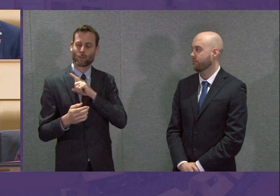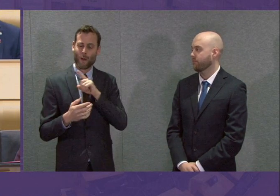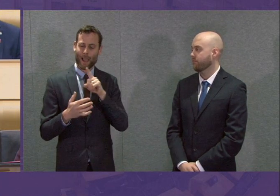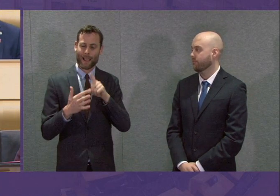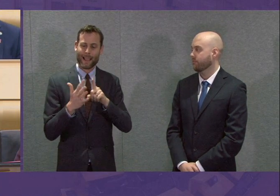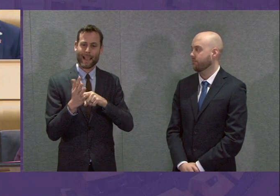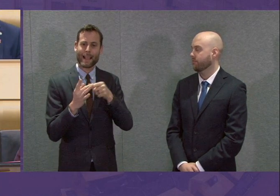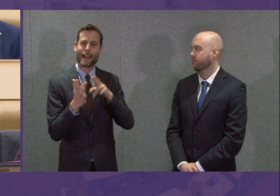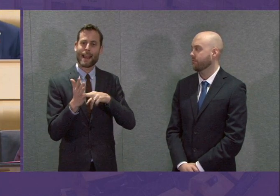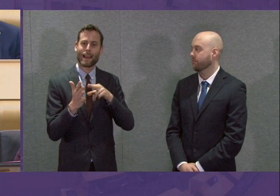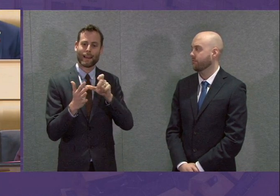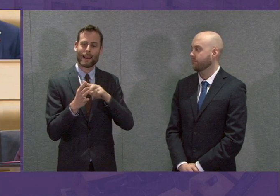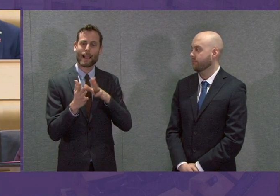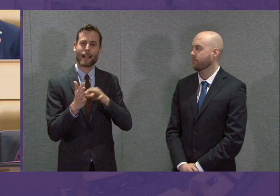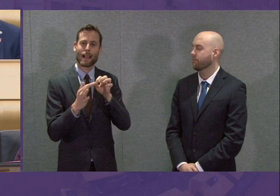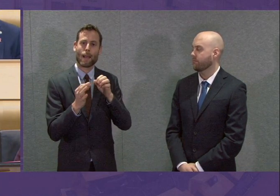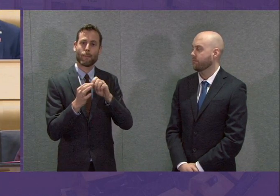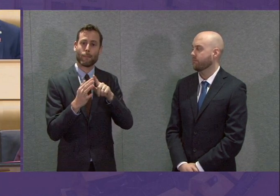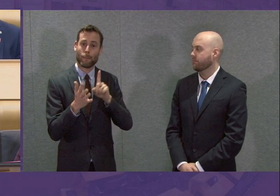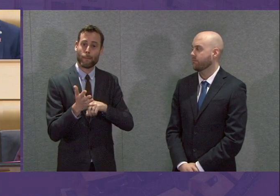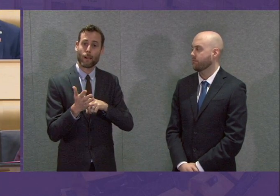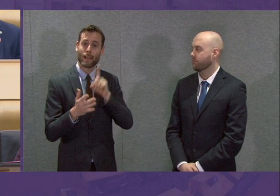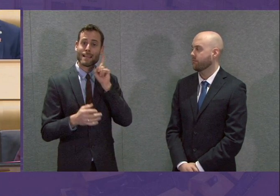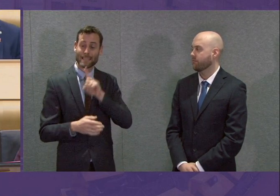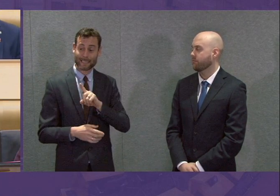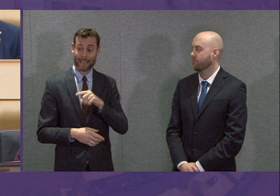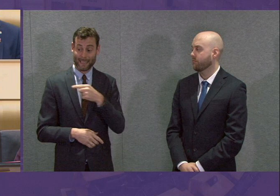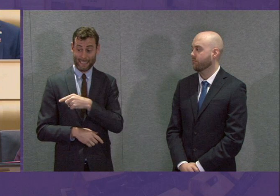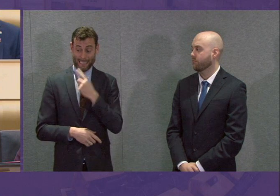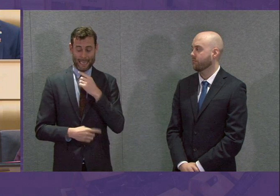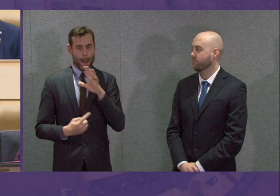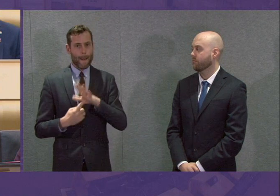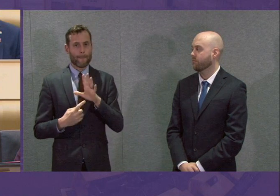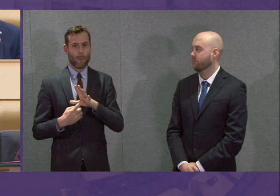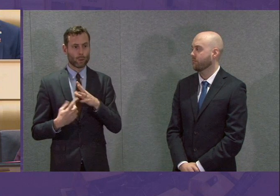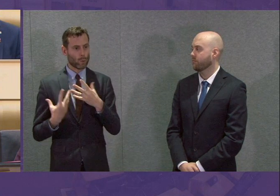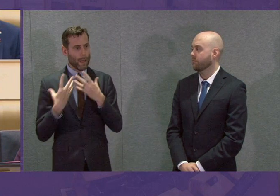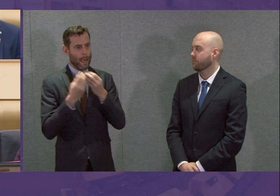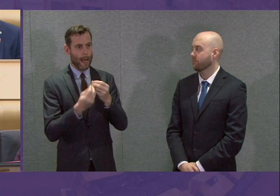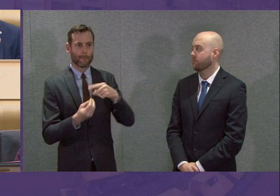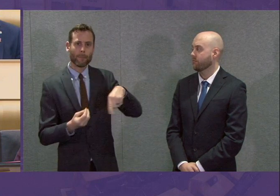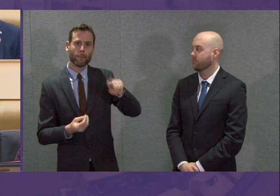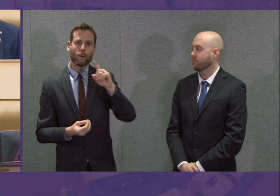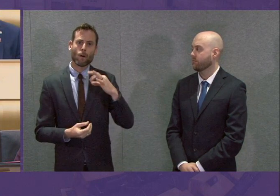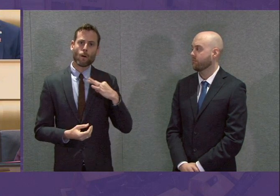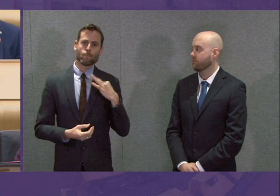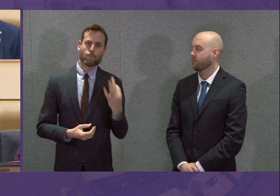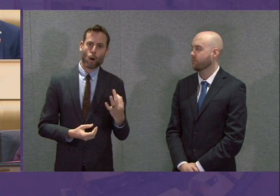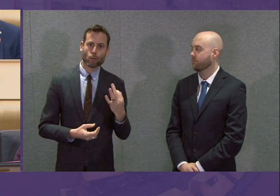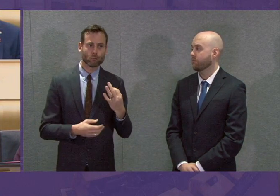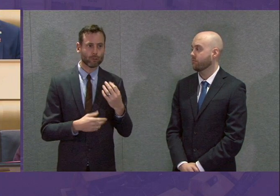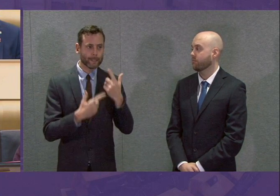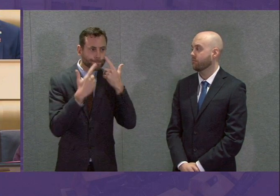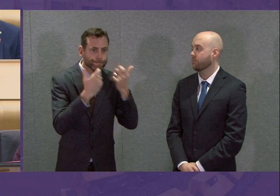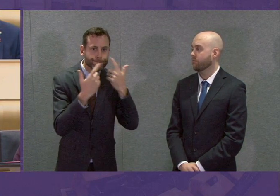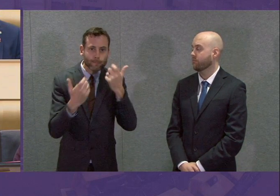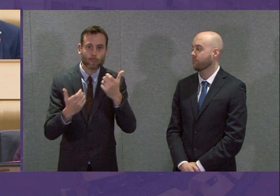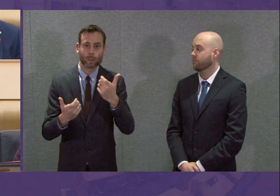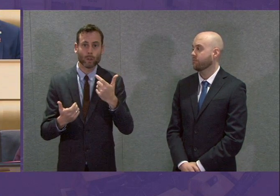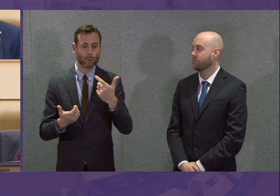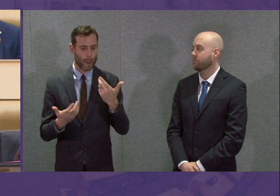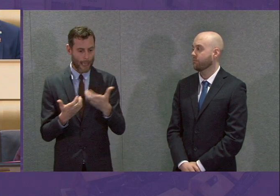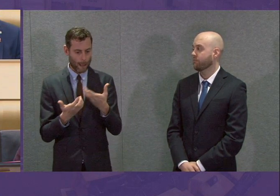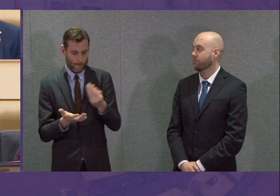the provision of funding to help with those voluntary efforts. And we'll provide further information to MSPs for wider